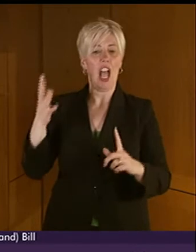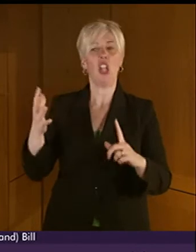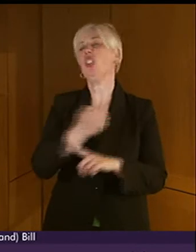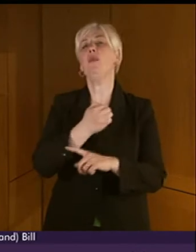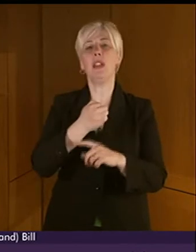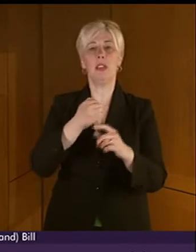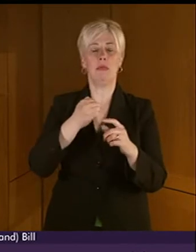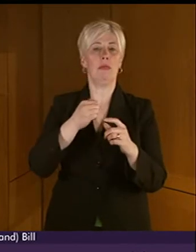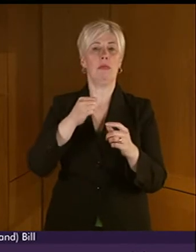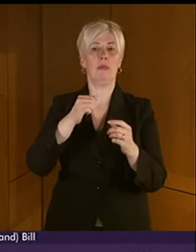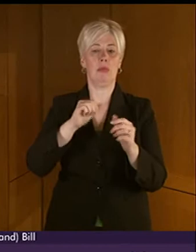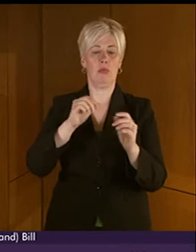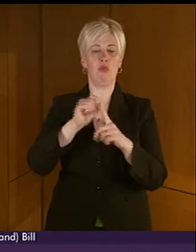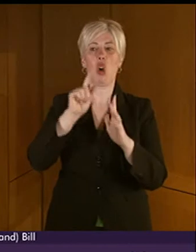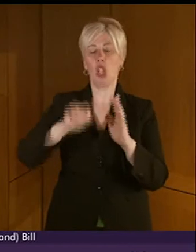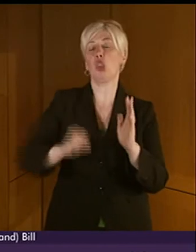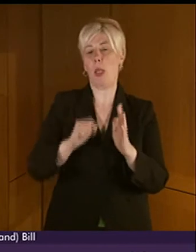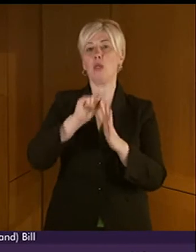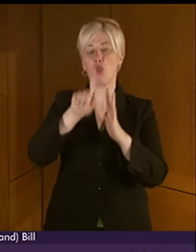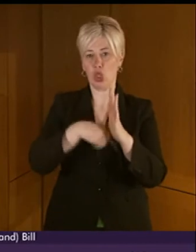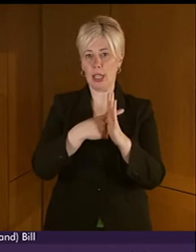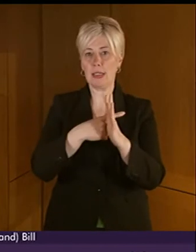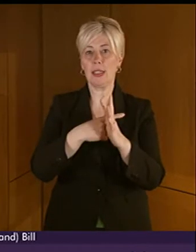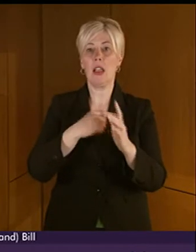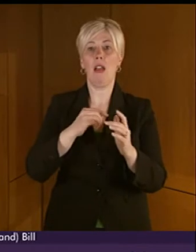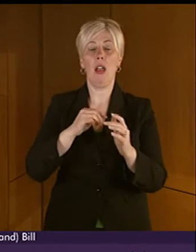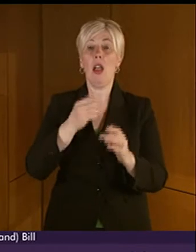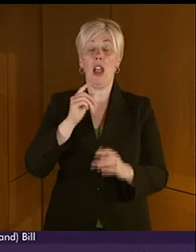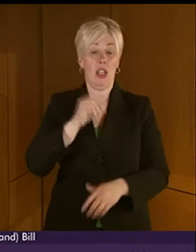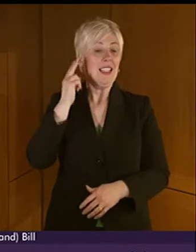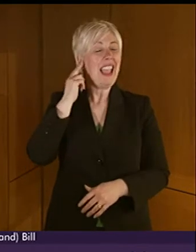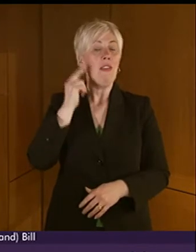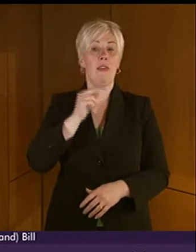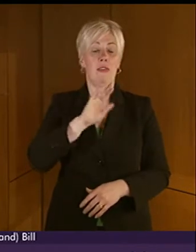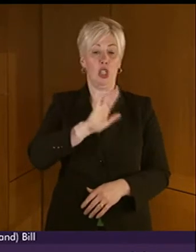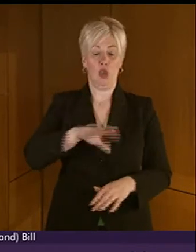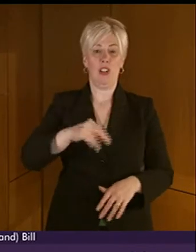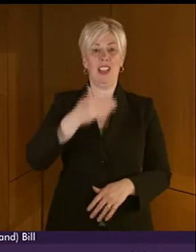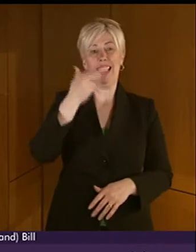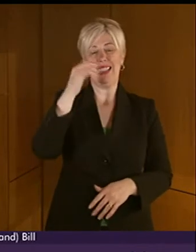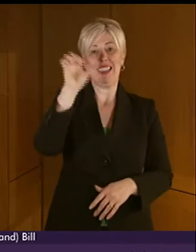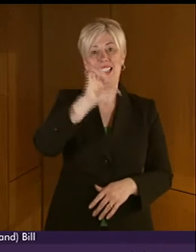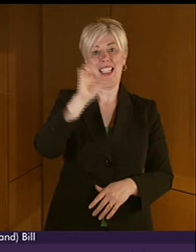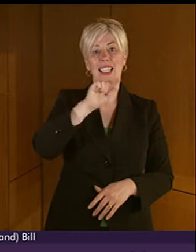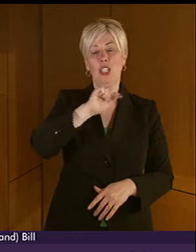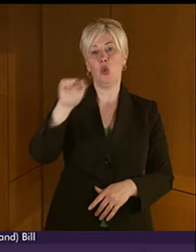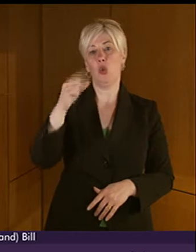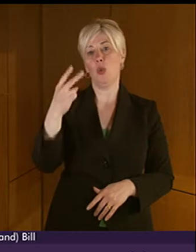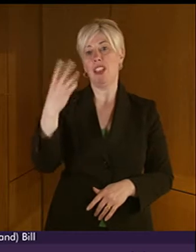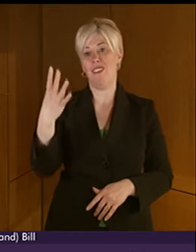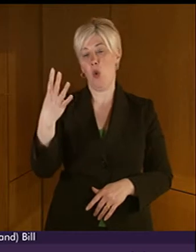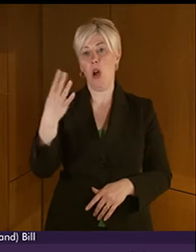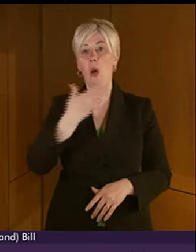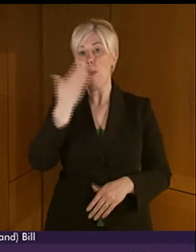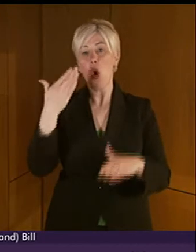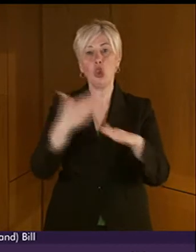2010 the unemployment rate of young deaf people aged 16 to 24 was 49 per cent compared to